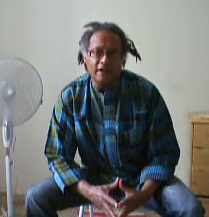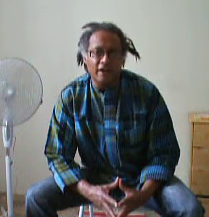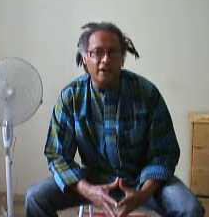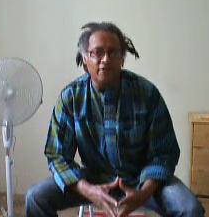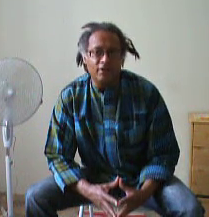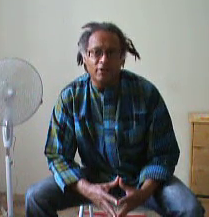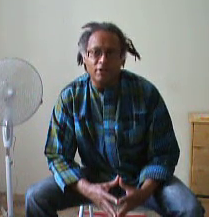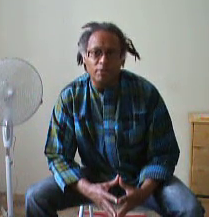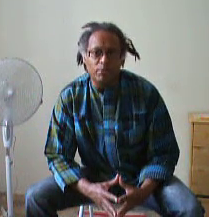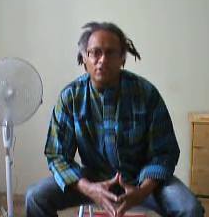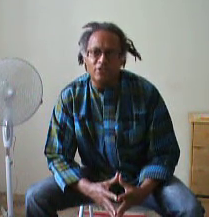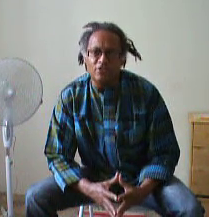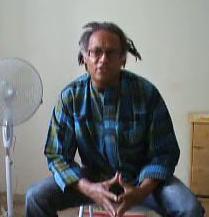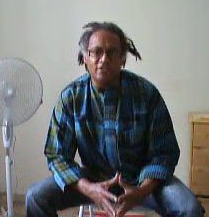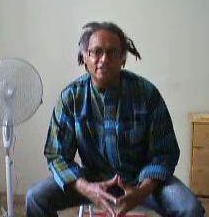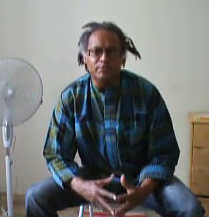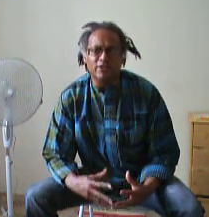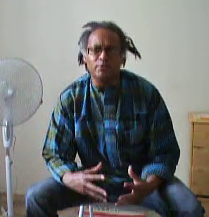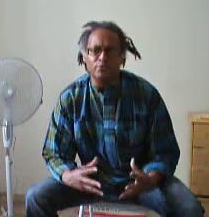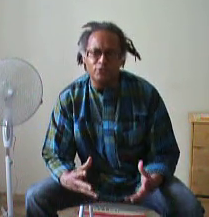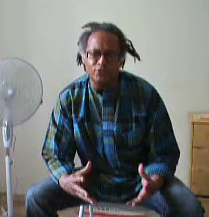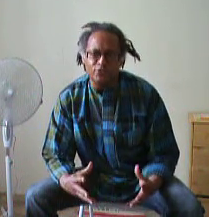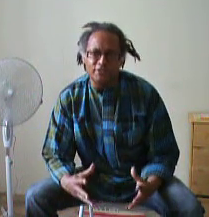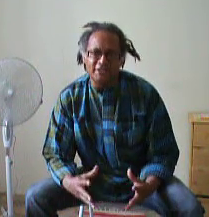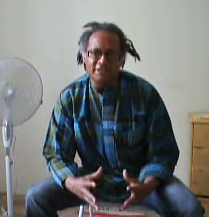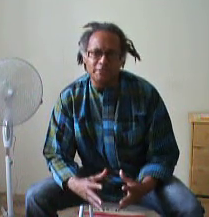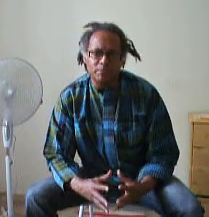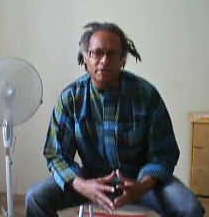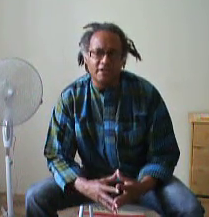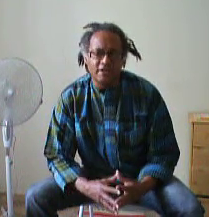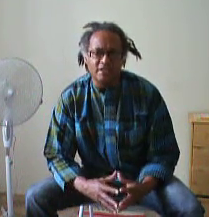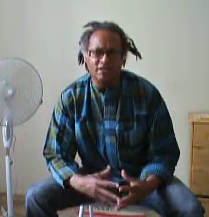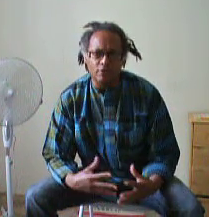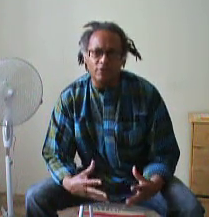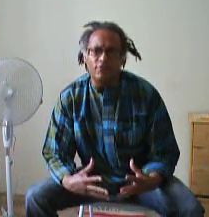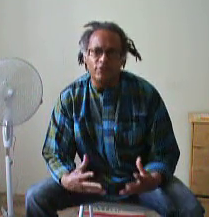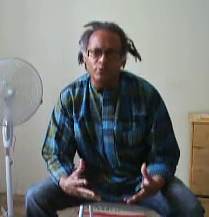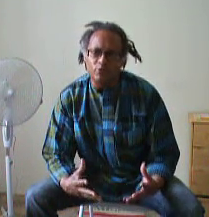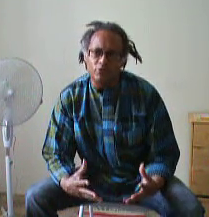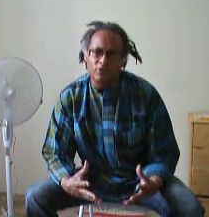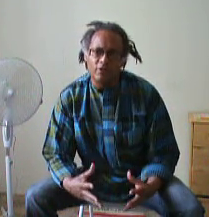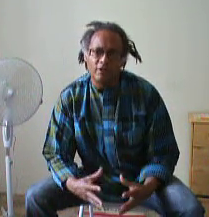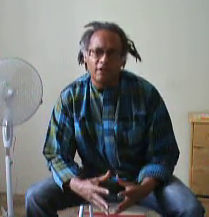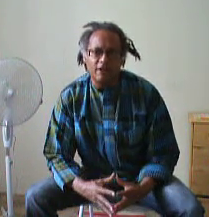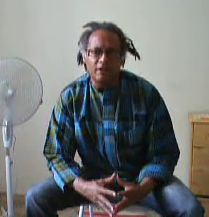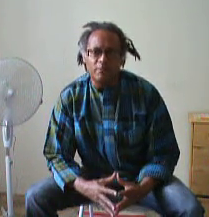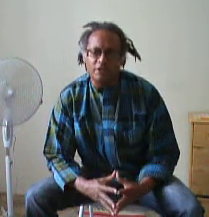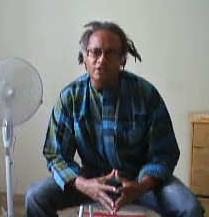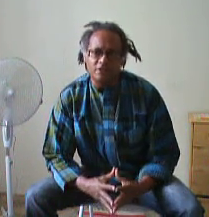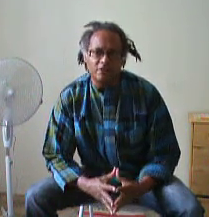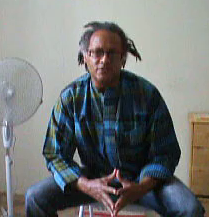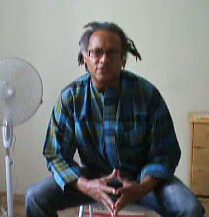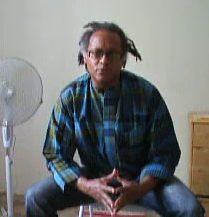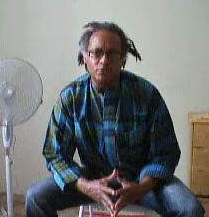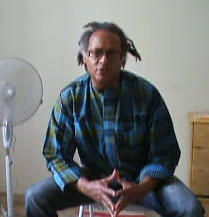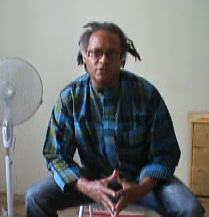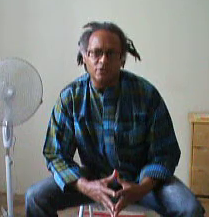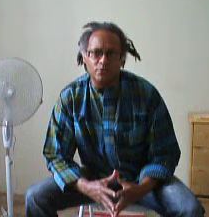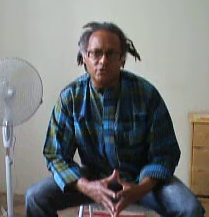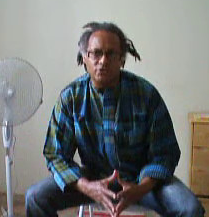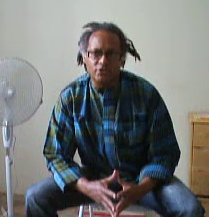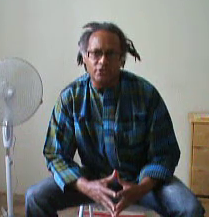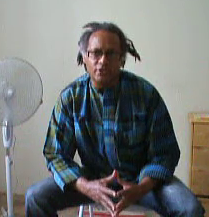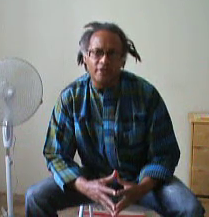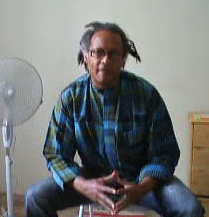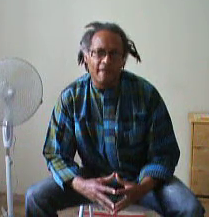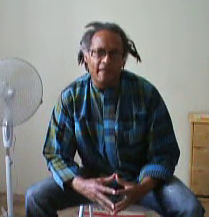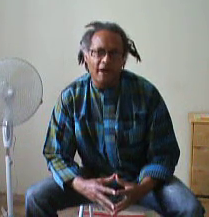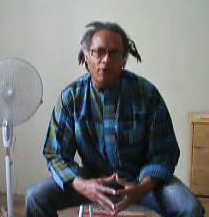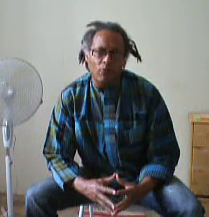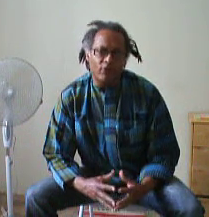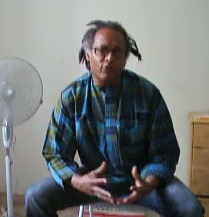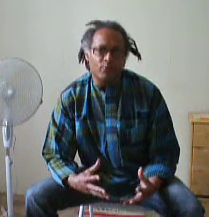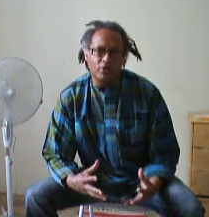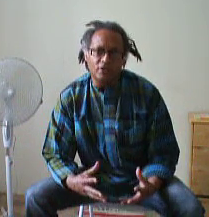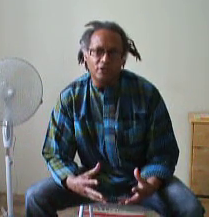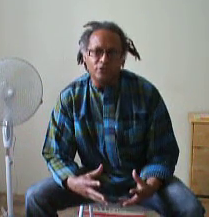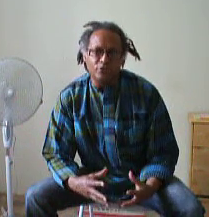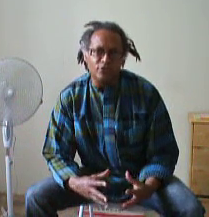and above all it's about the beautiful game, his love of football, how Marcus loves football so much and what football can do